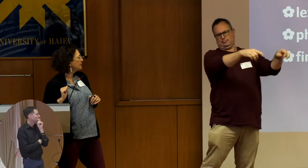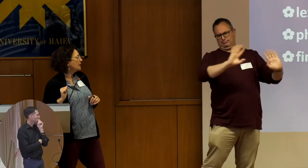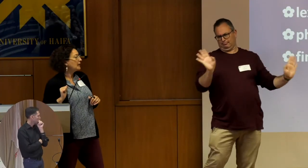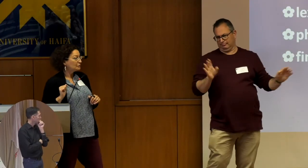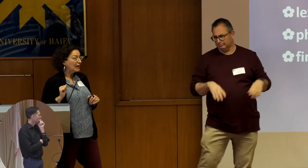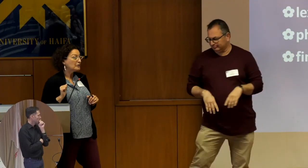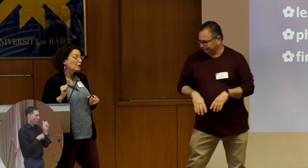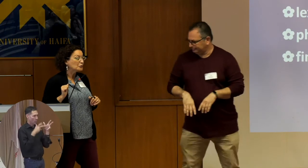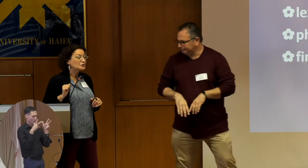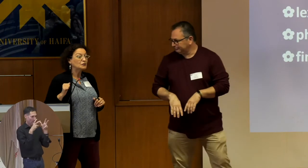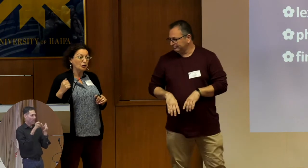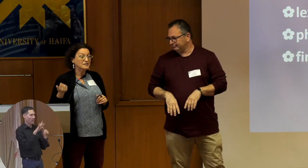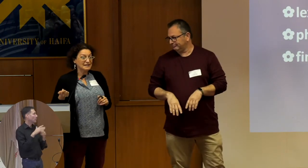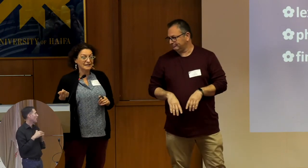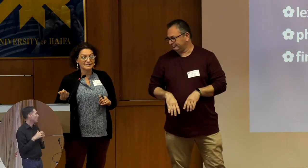And today we focus on syntax.